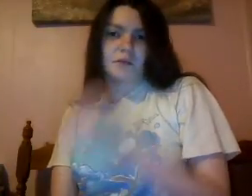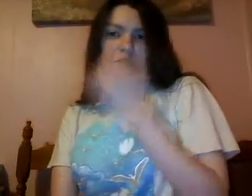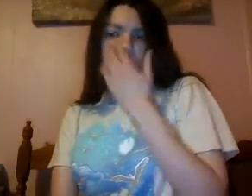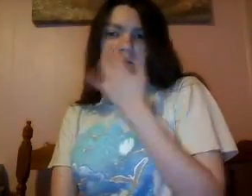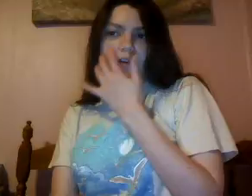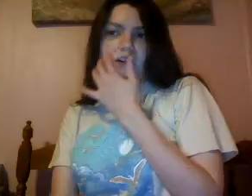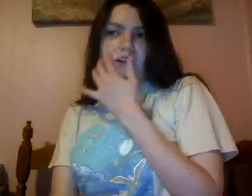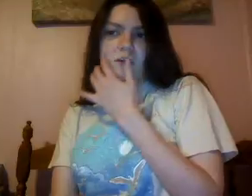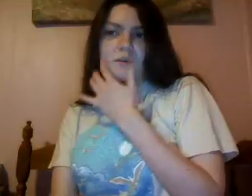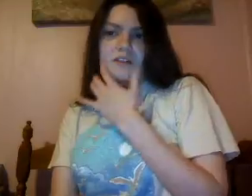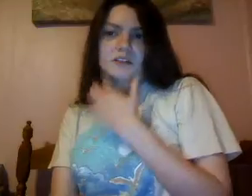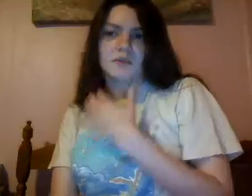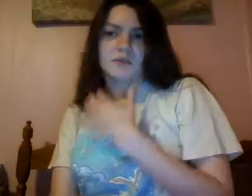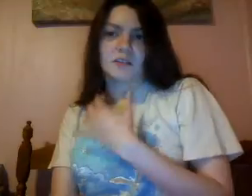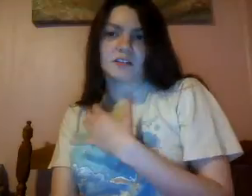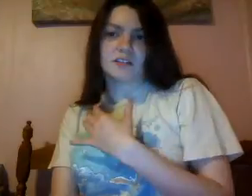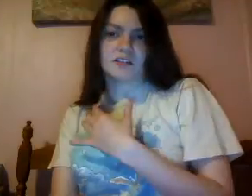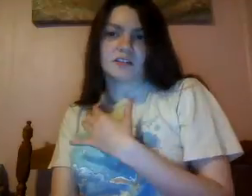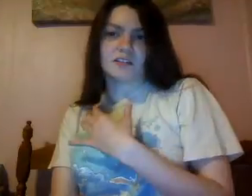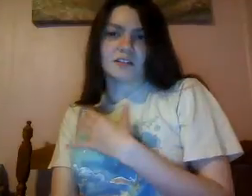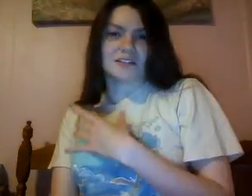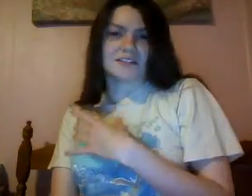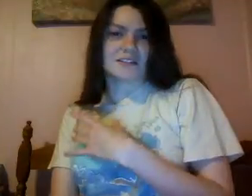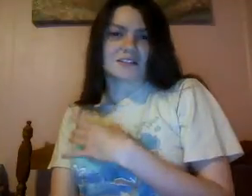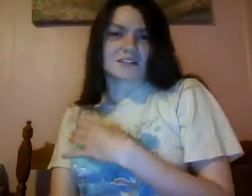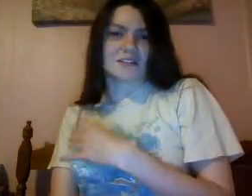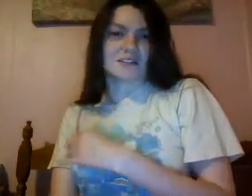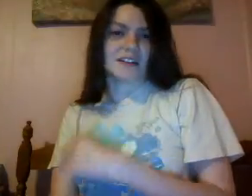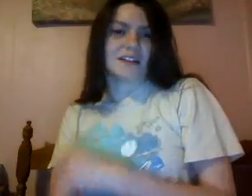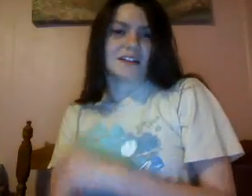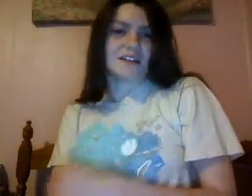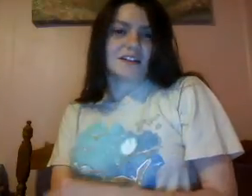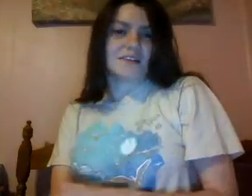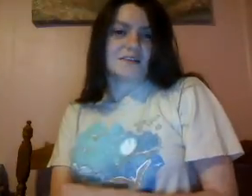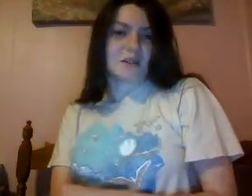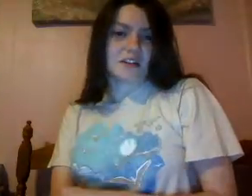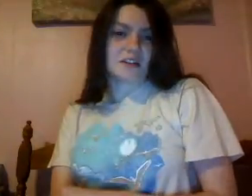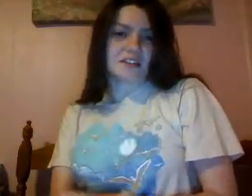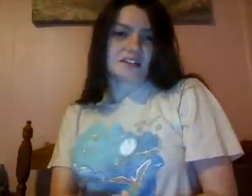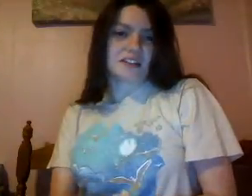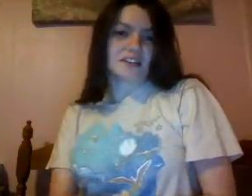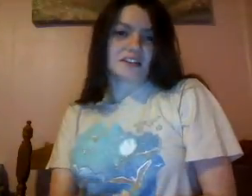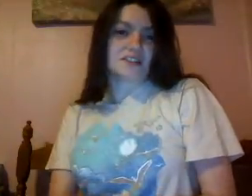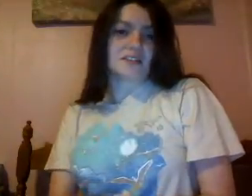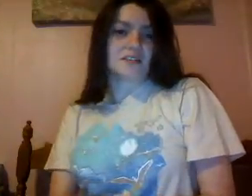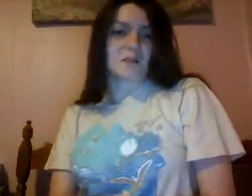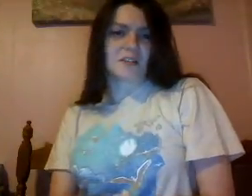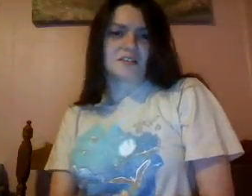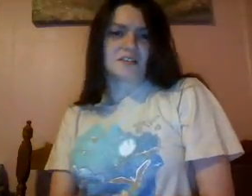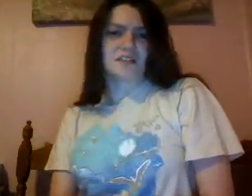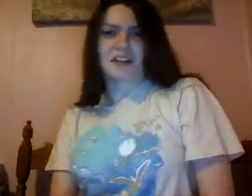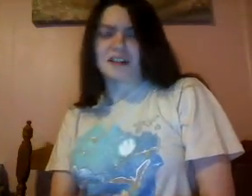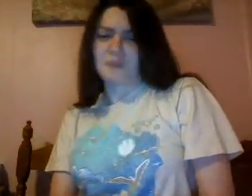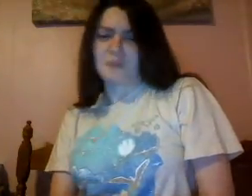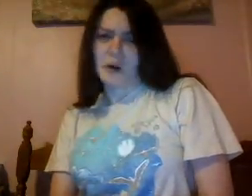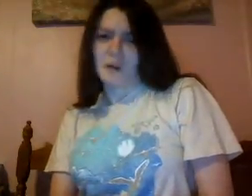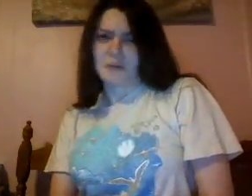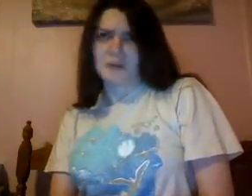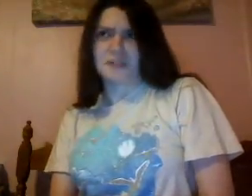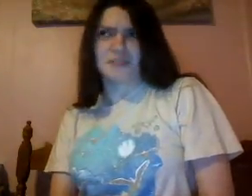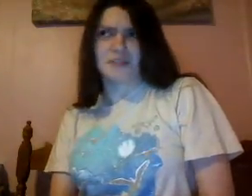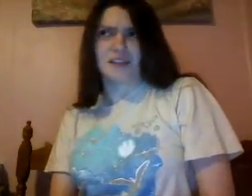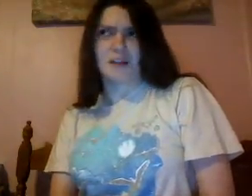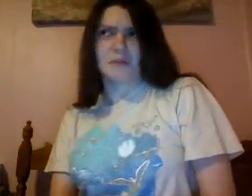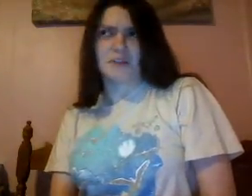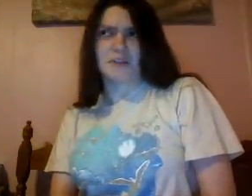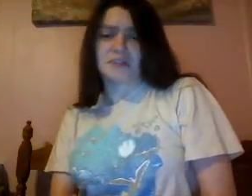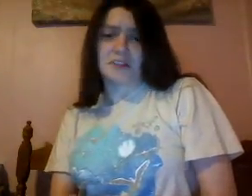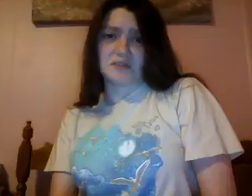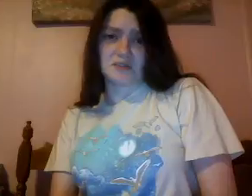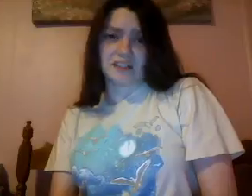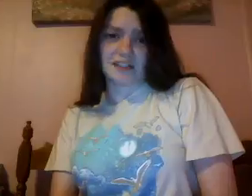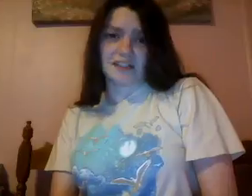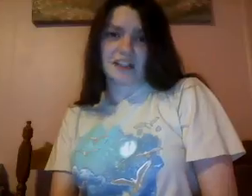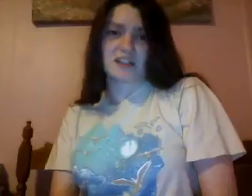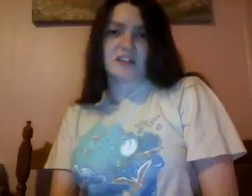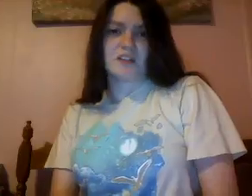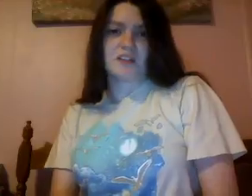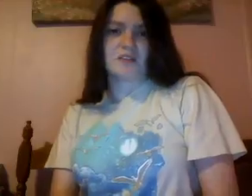well, one I replaced one. I'll get to that story in a minute. 46 words of editing poems, which is a lot more than I usually get. The